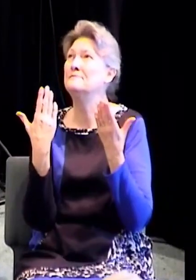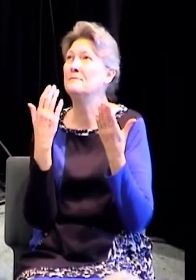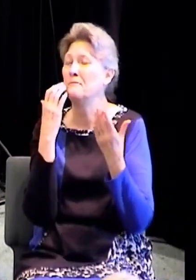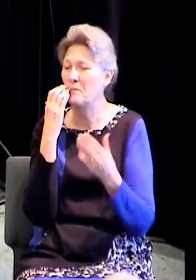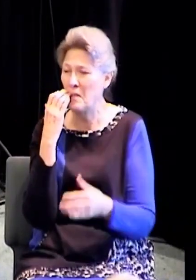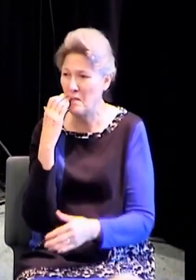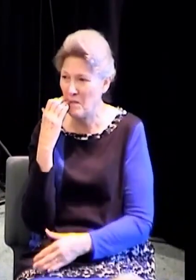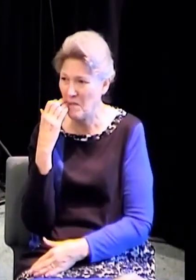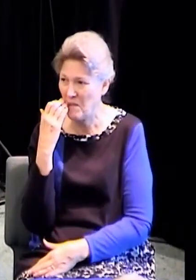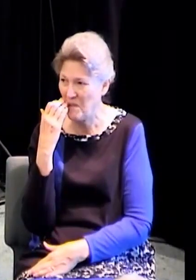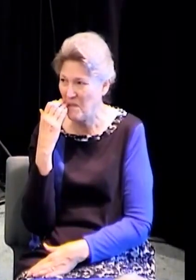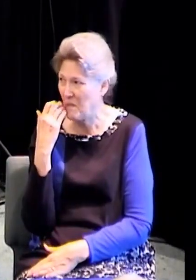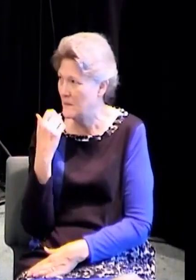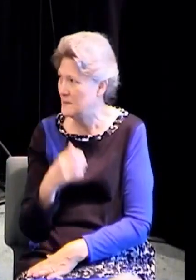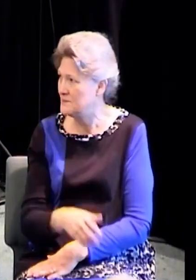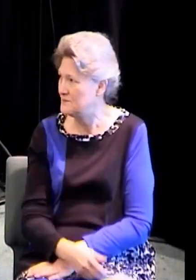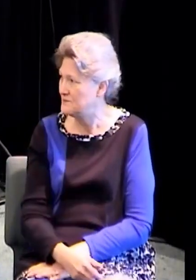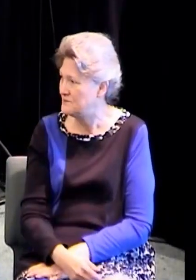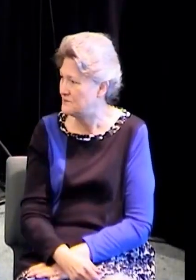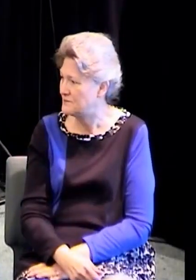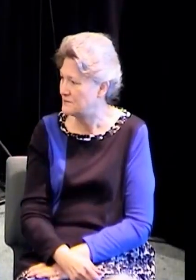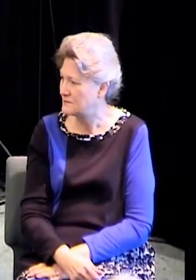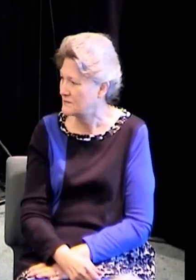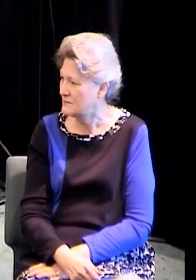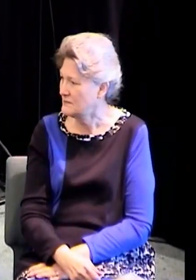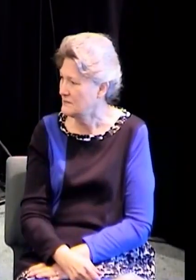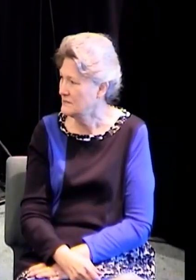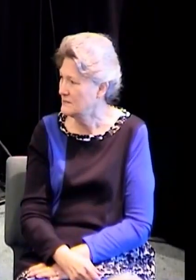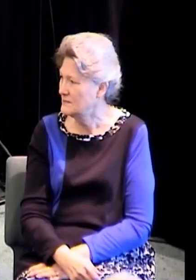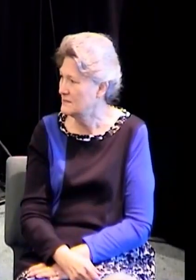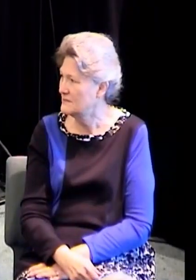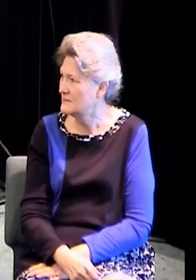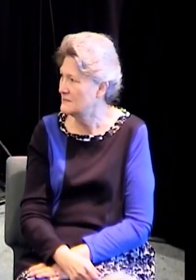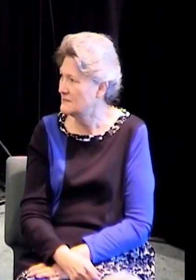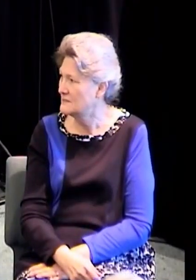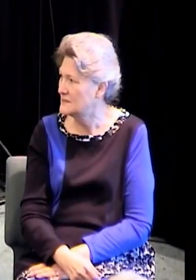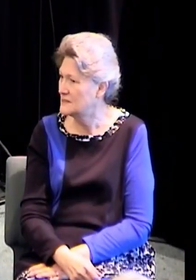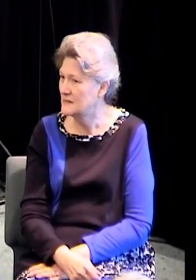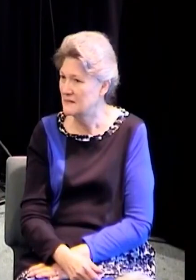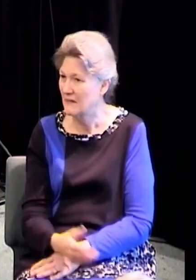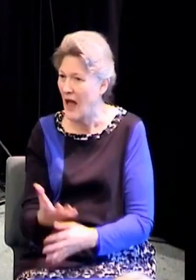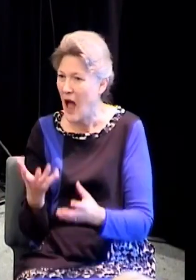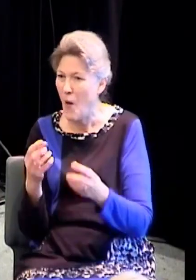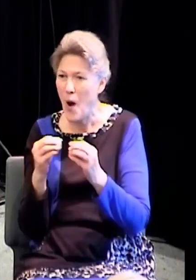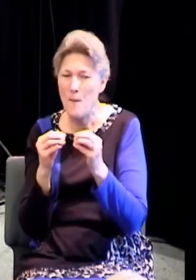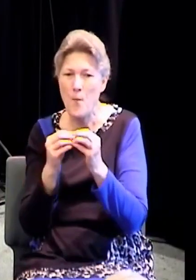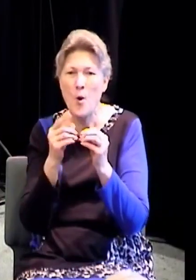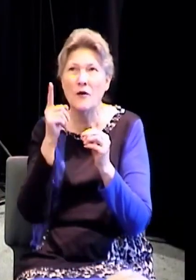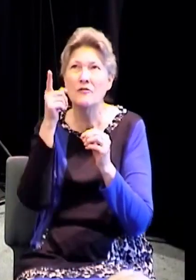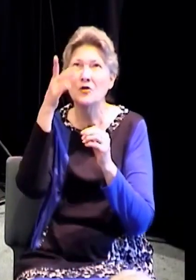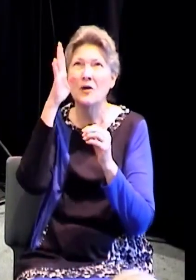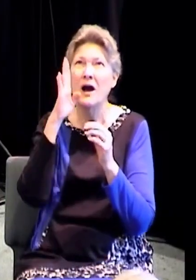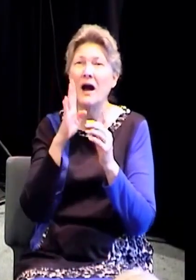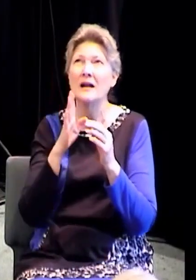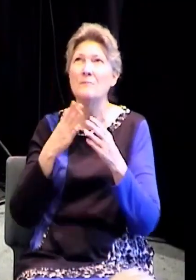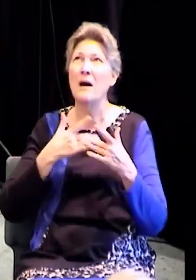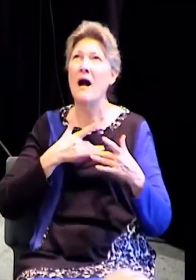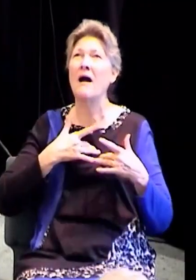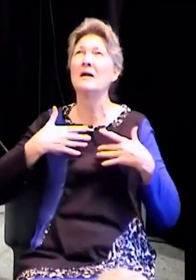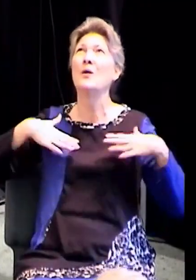That's it, Ty. That's it. Hallelujah. I want you, Lord. I want more of you right now. I'm opening my heart to you. I